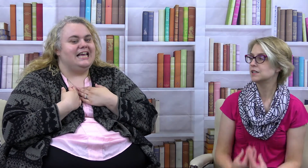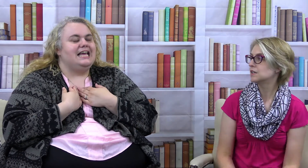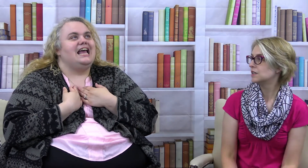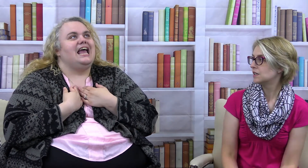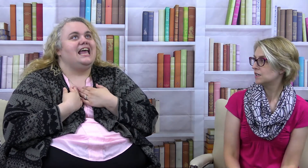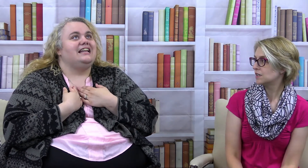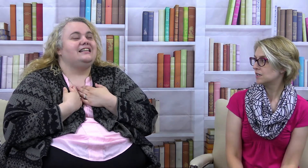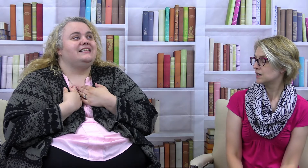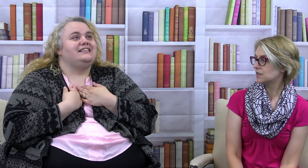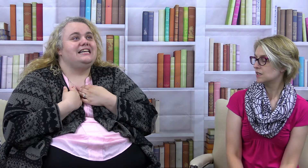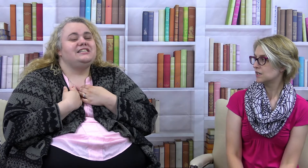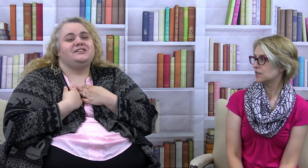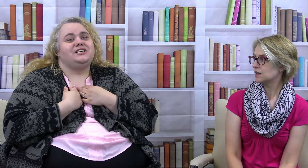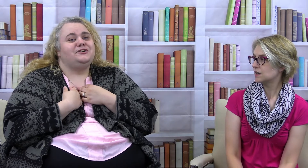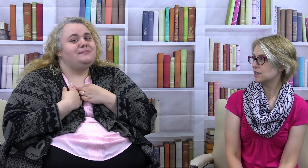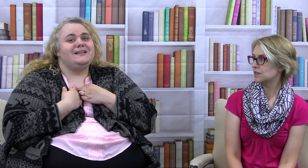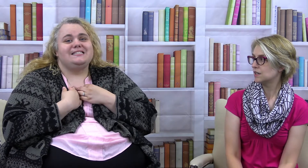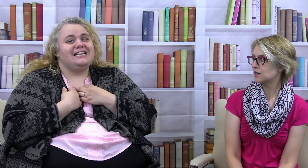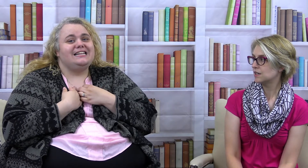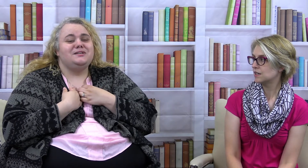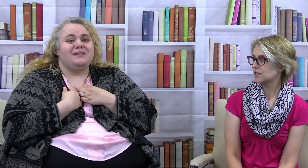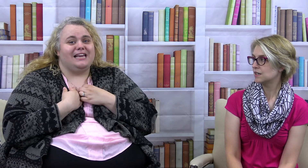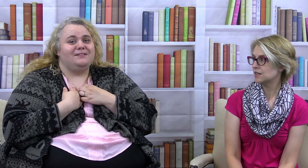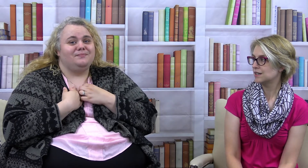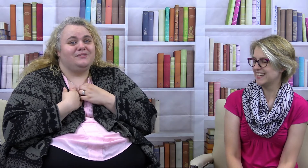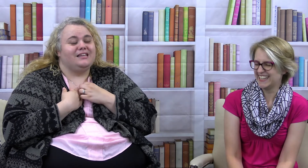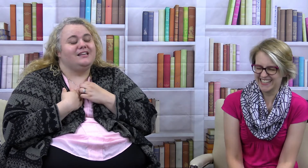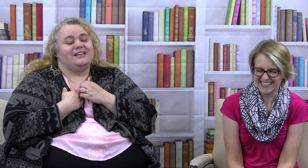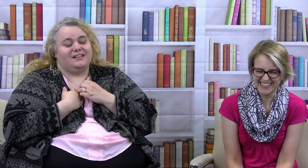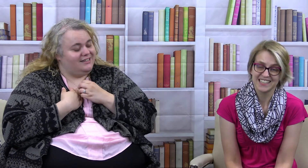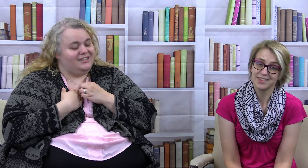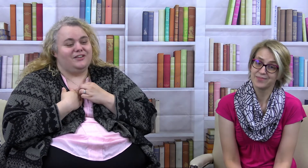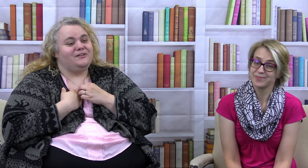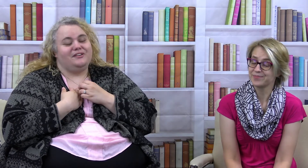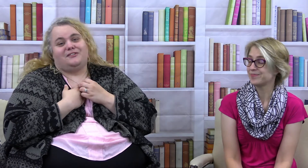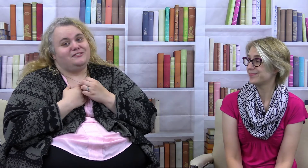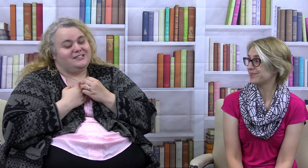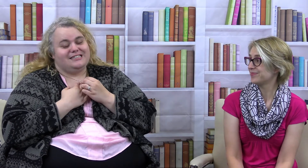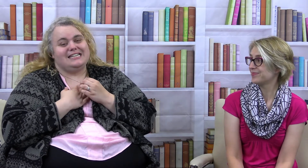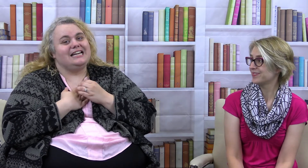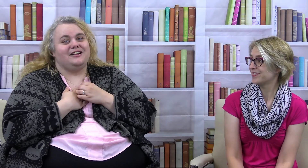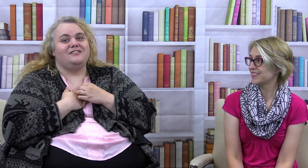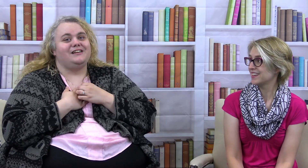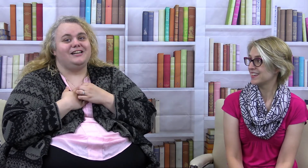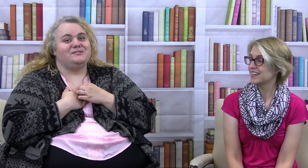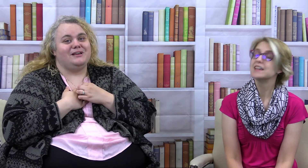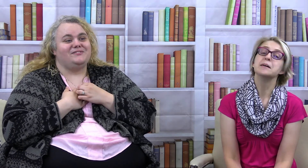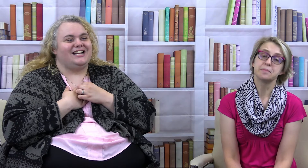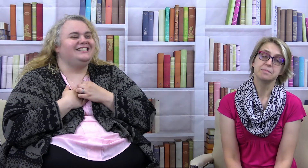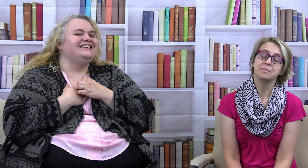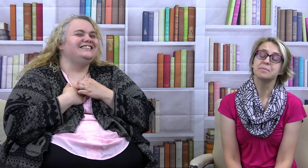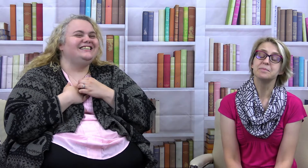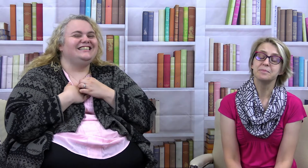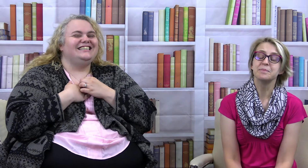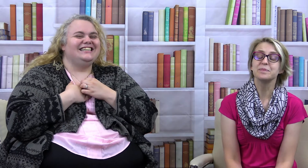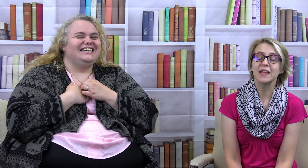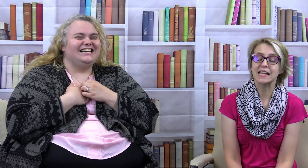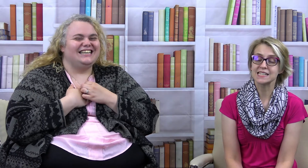And these are the creepiest thing to me. You you'll see in other videos we have done. Yes.